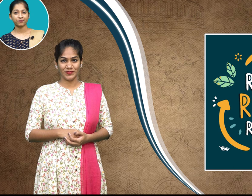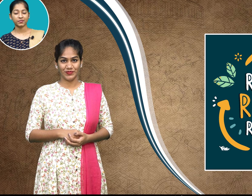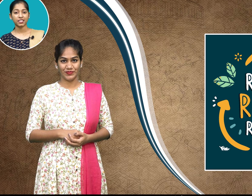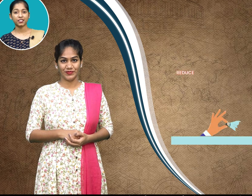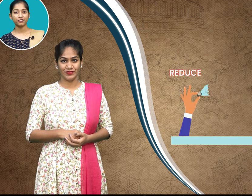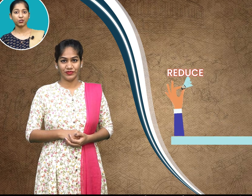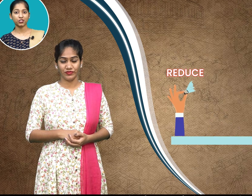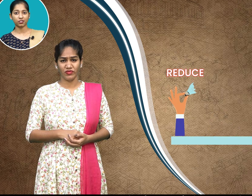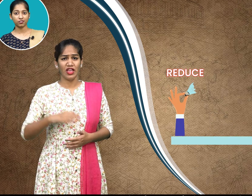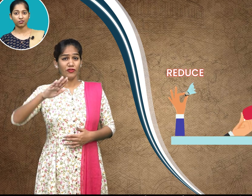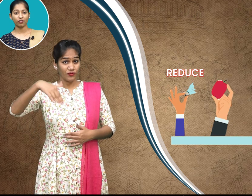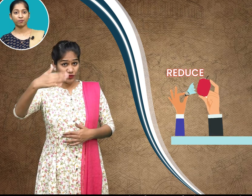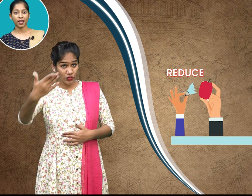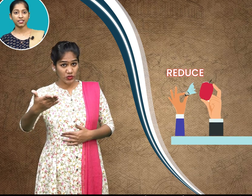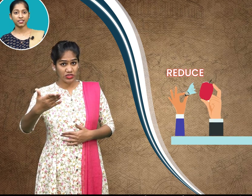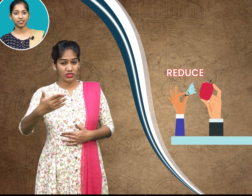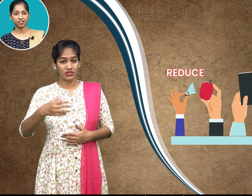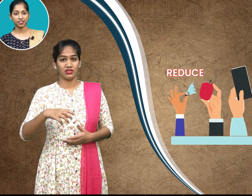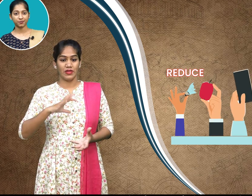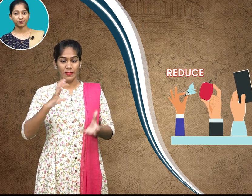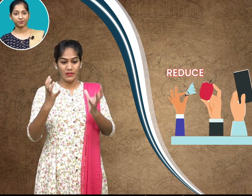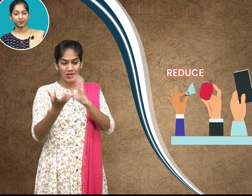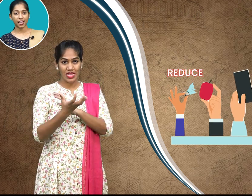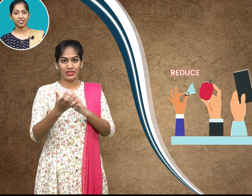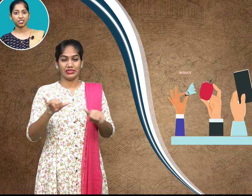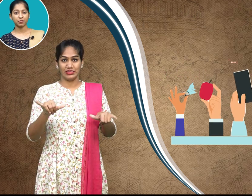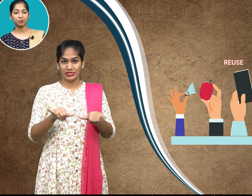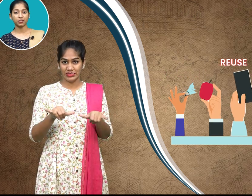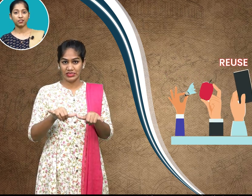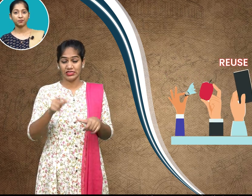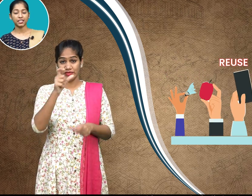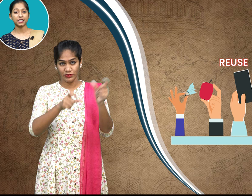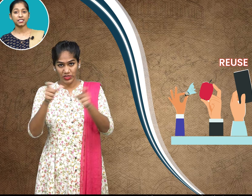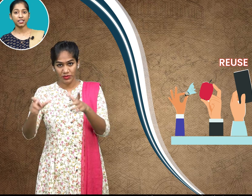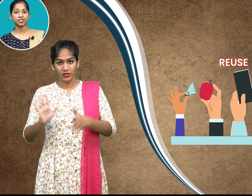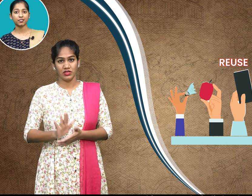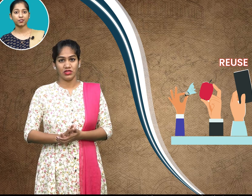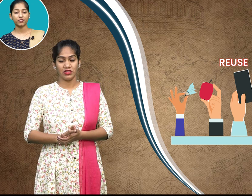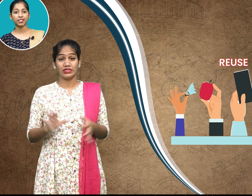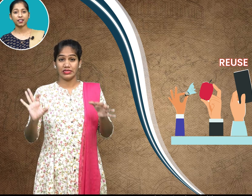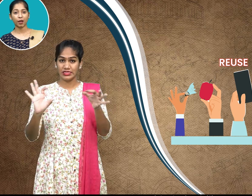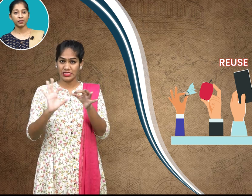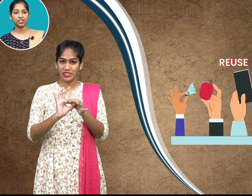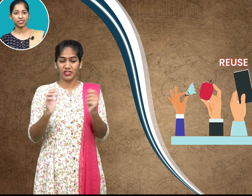the future of planet earth and its people is linked with our ability